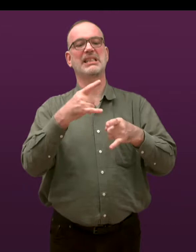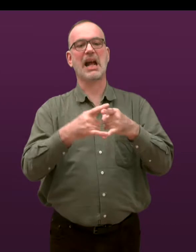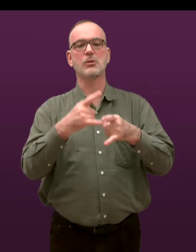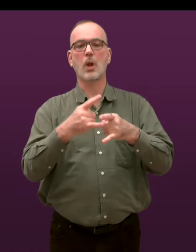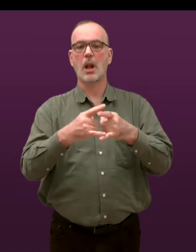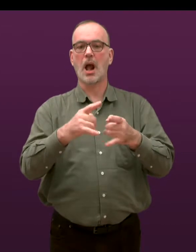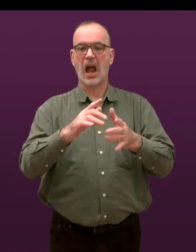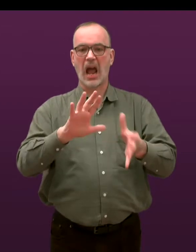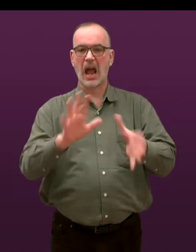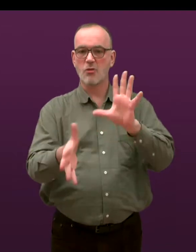sexual harassment, harassment,